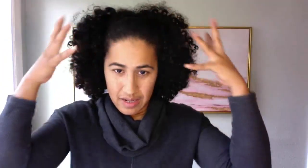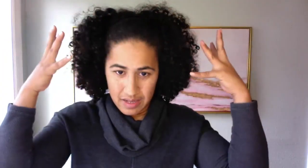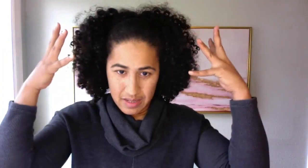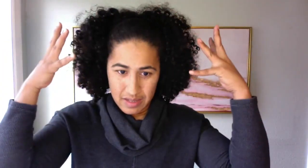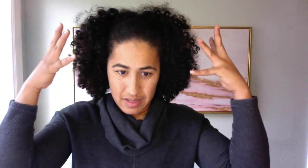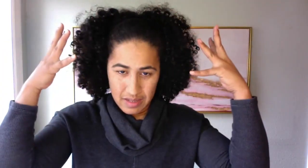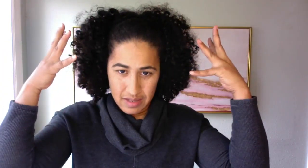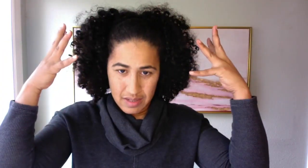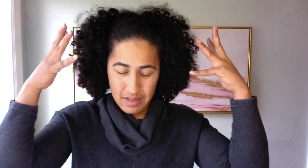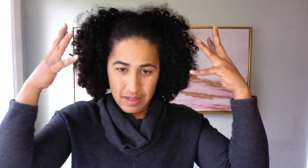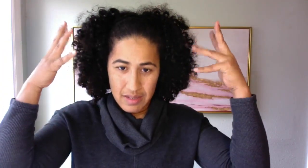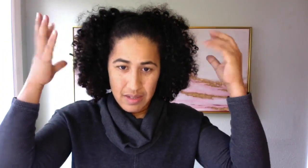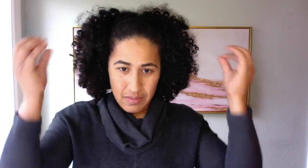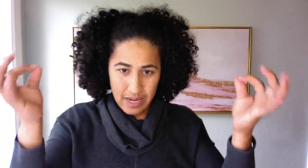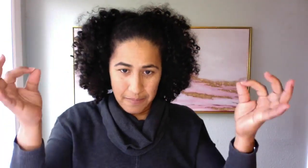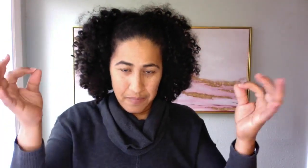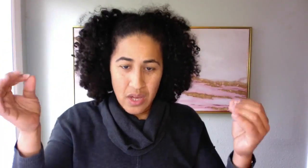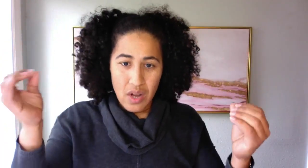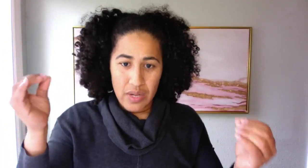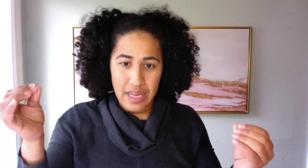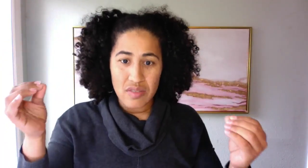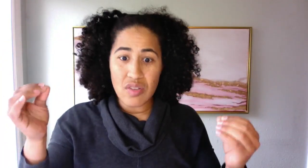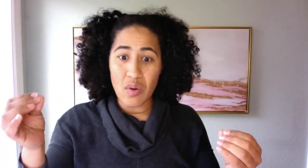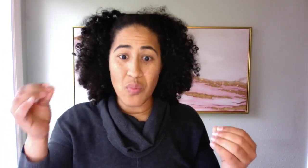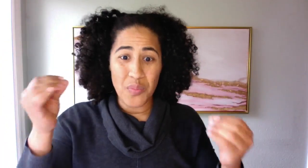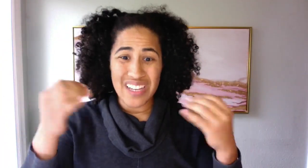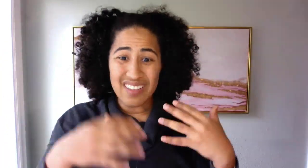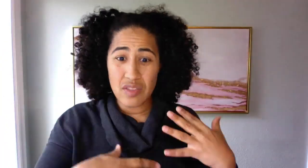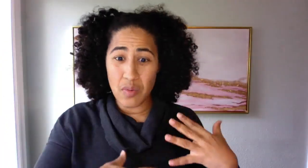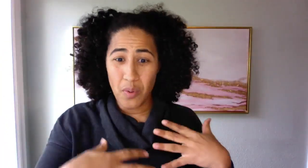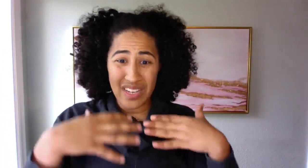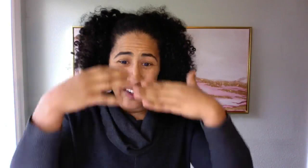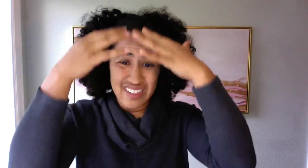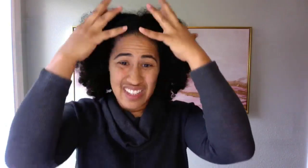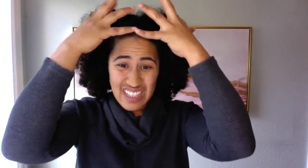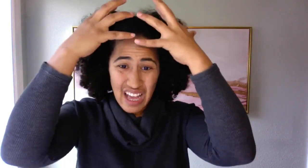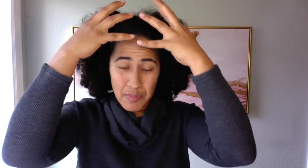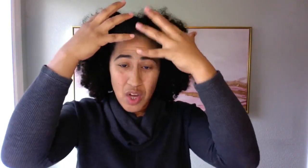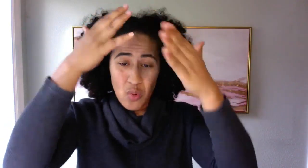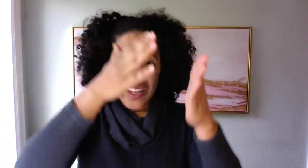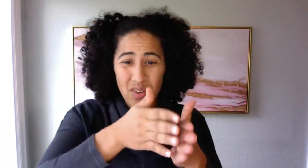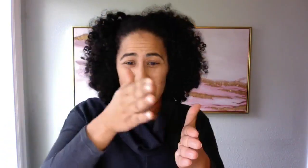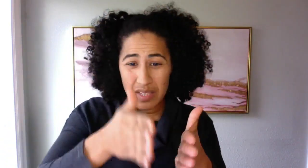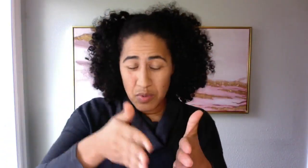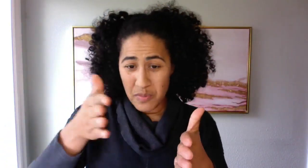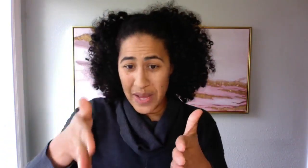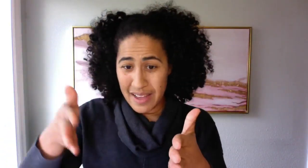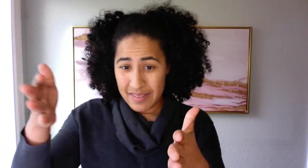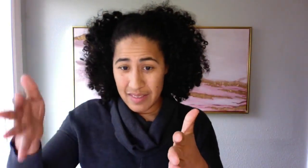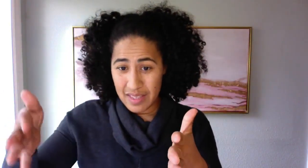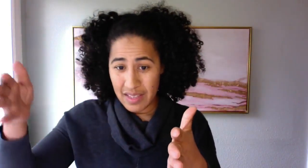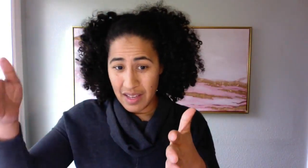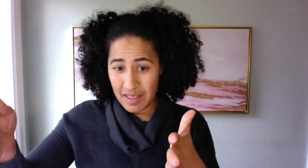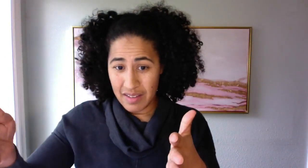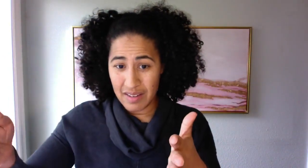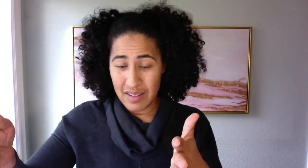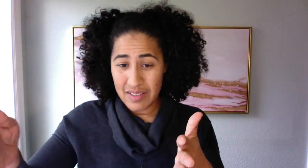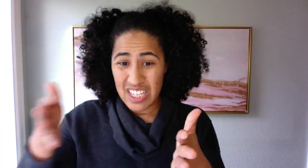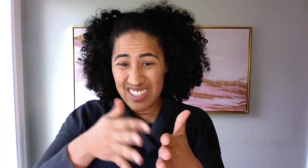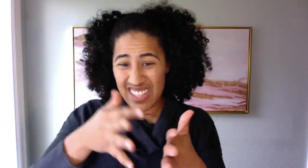right? Okay. So because the report never gets to the top, we don't get to move past the other, into the